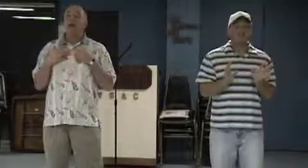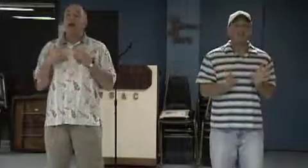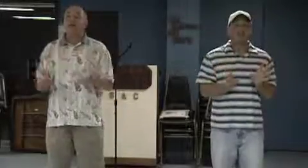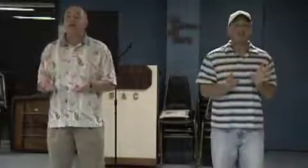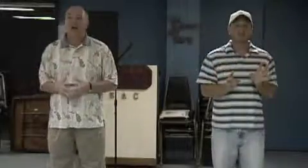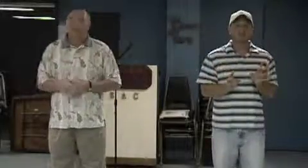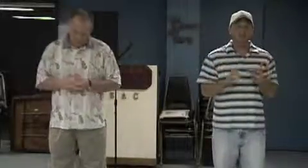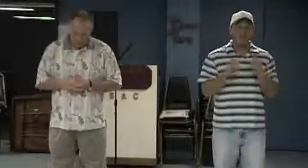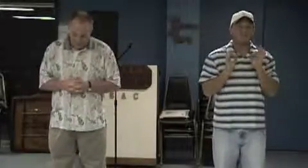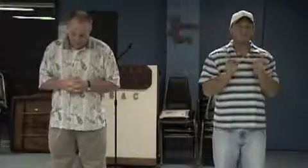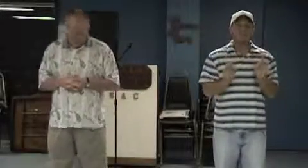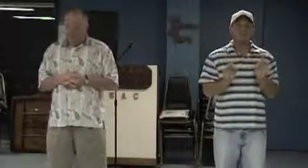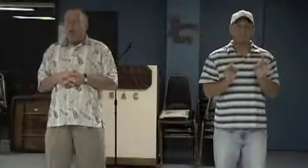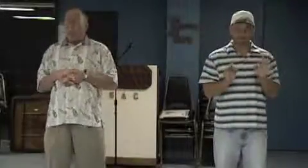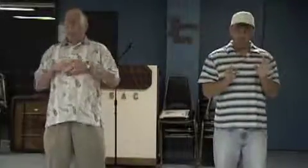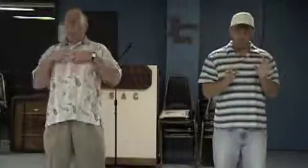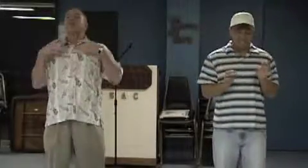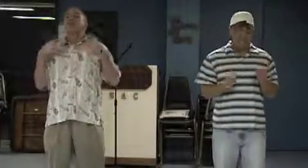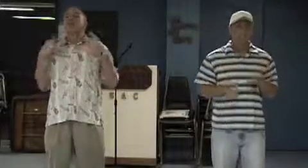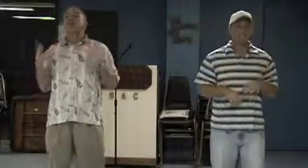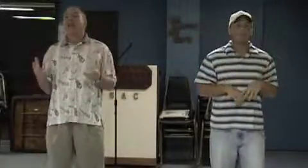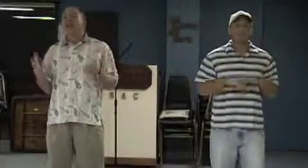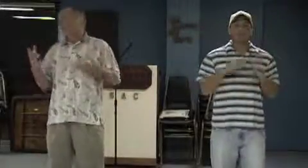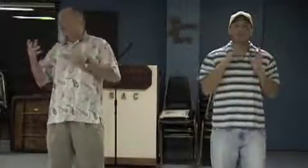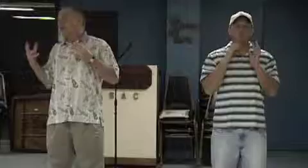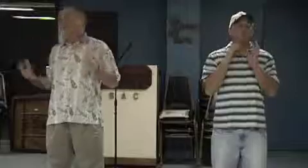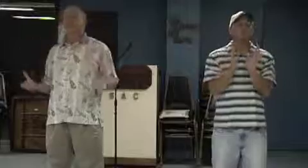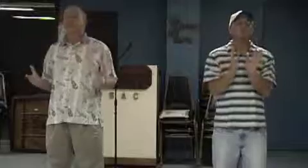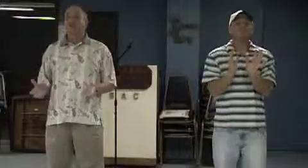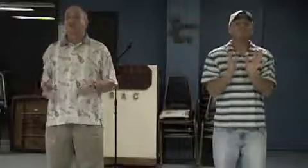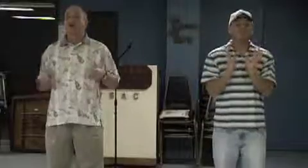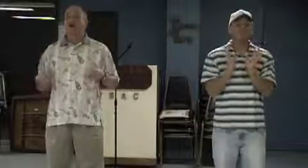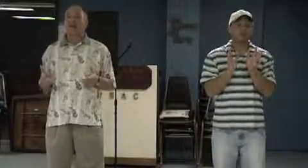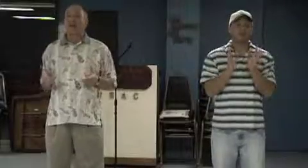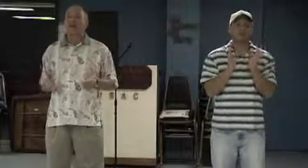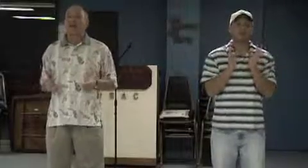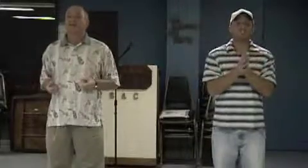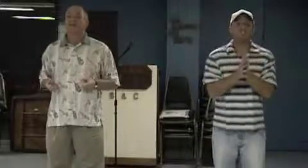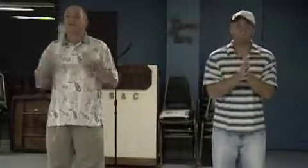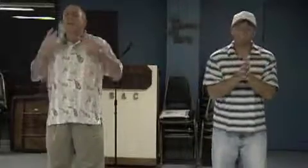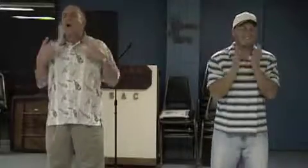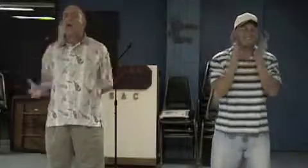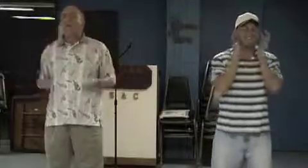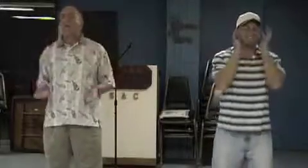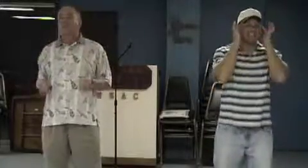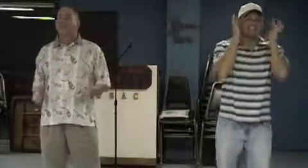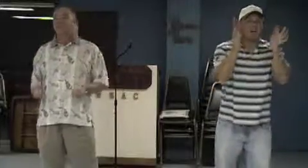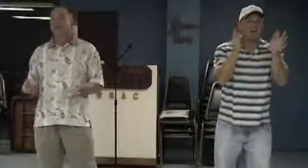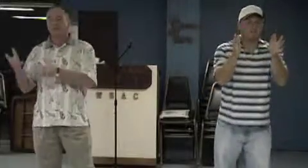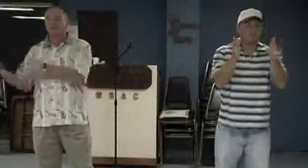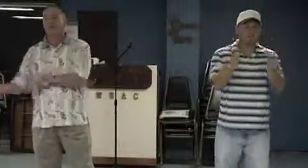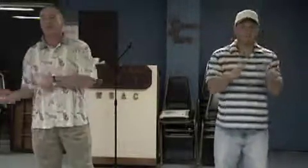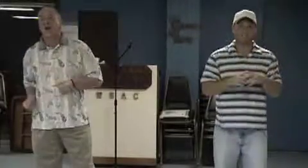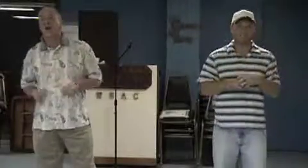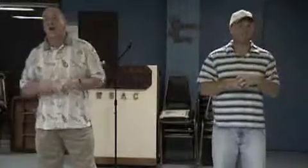many different colors. Every shape, every size. shape there is, you find out it's a wonderful type of basis for a child.